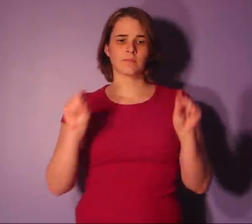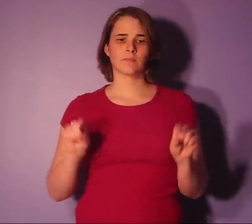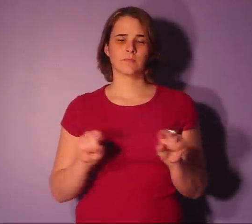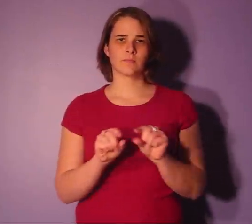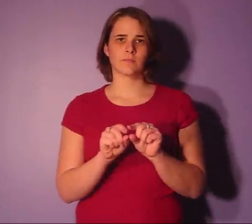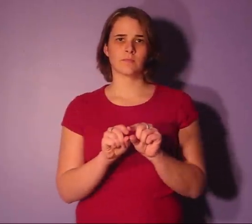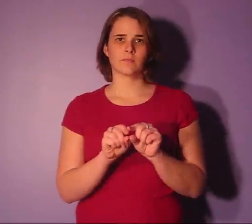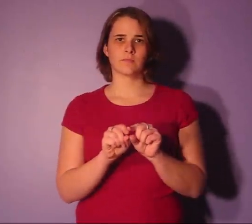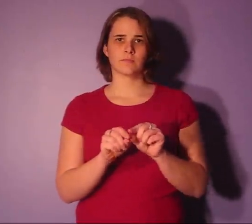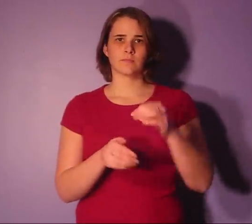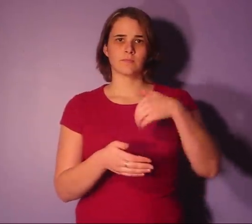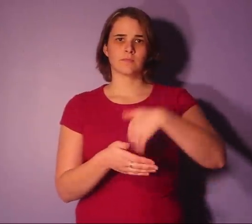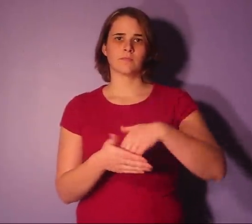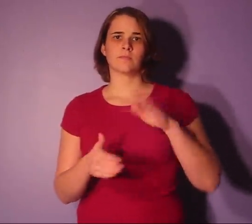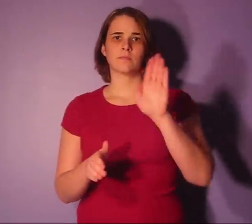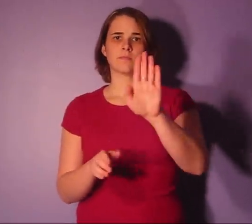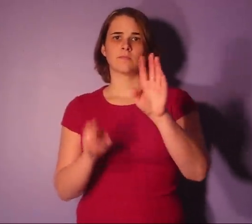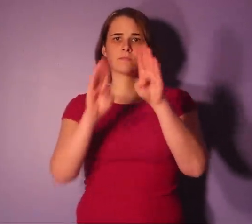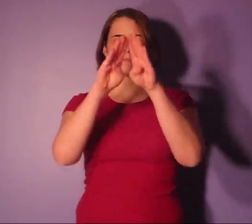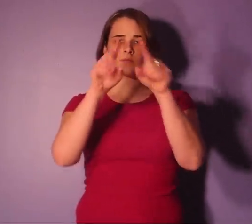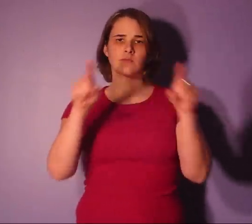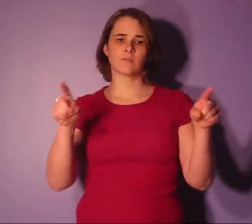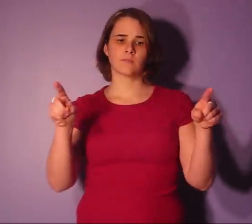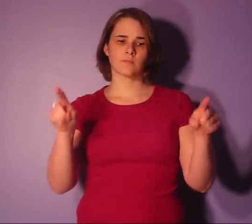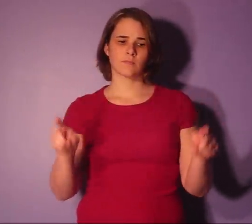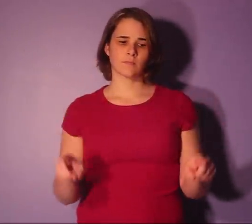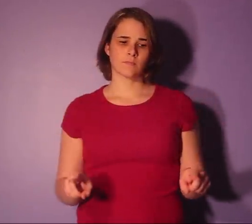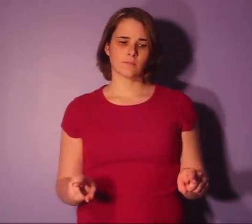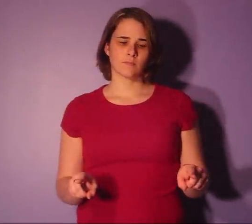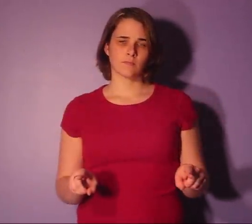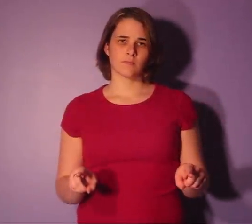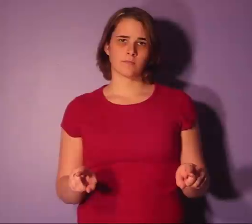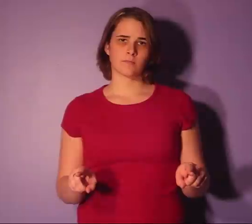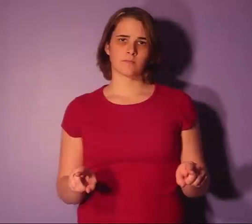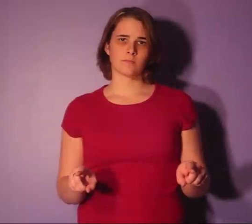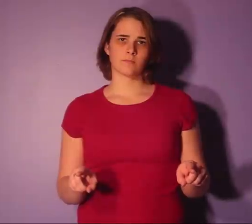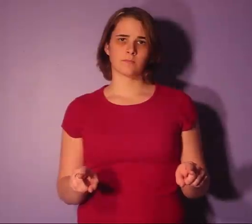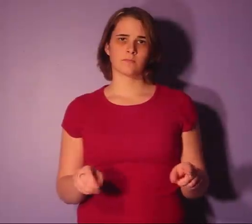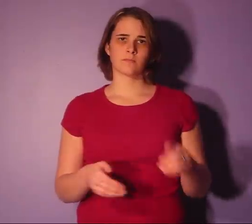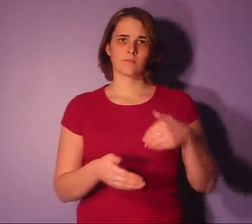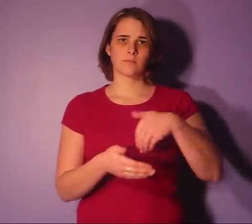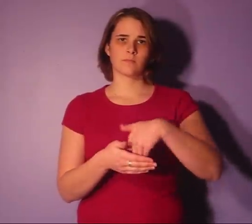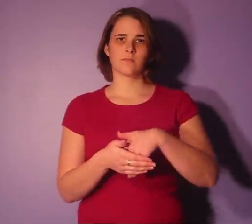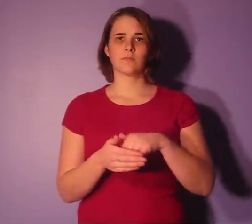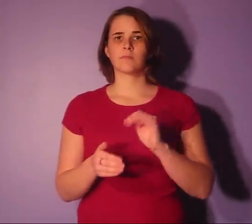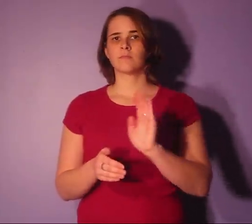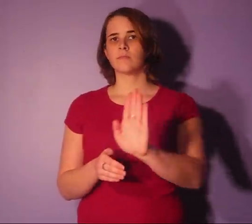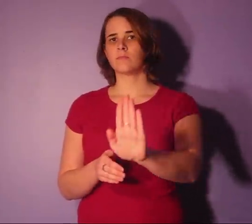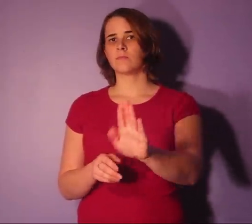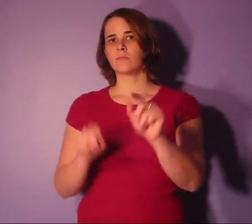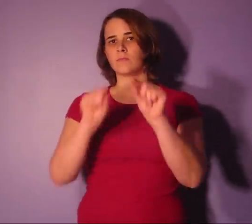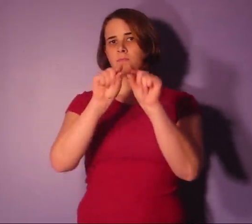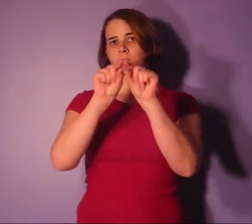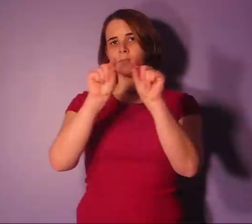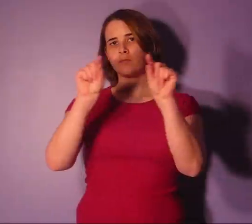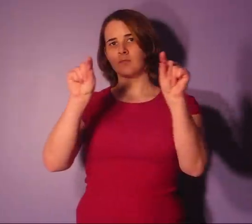I will be in my frame All